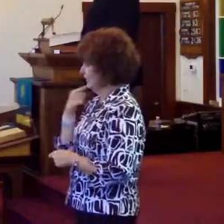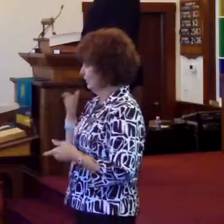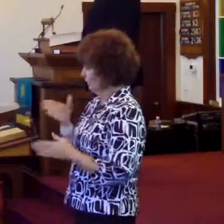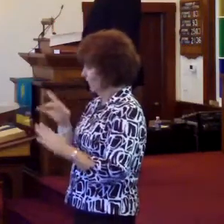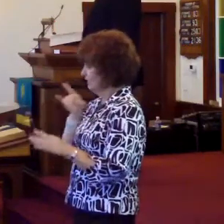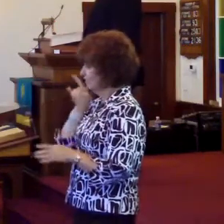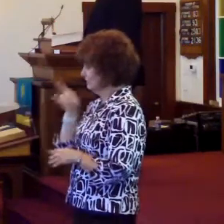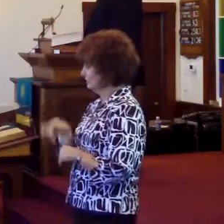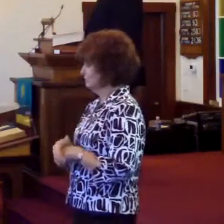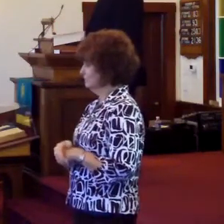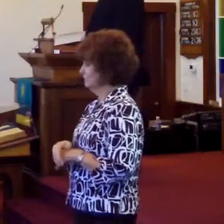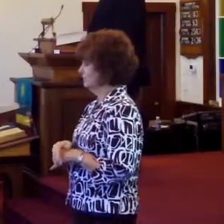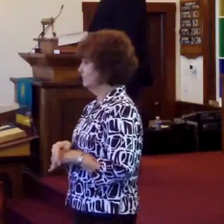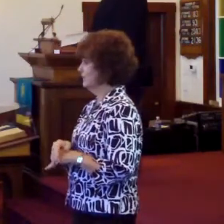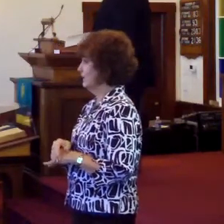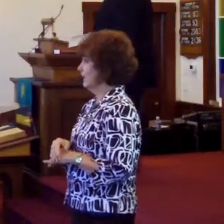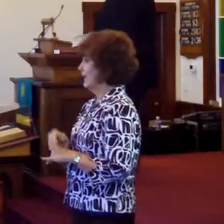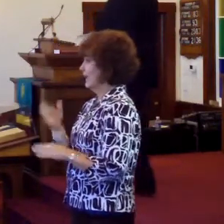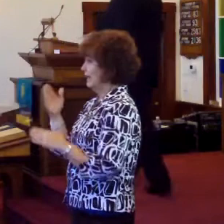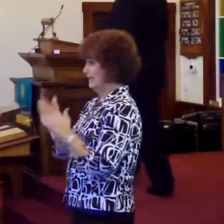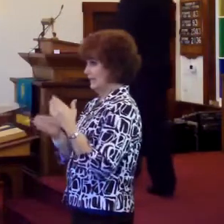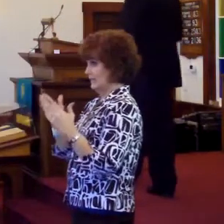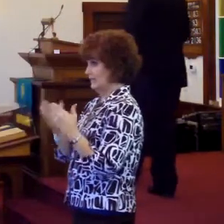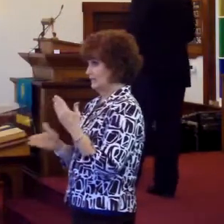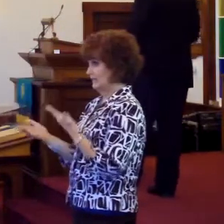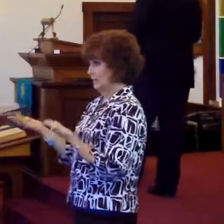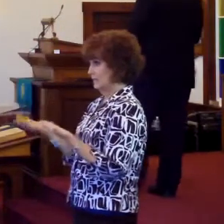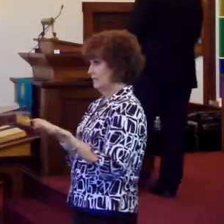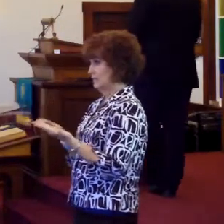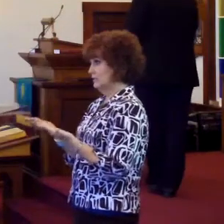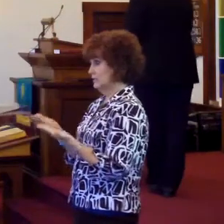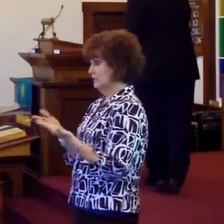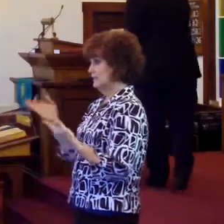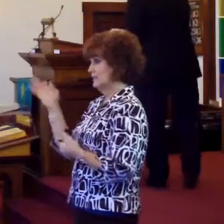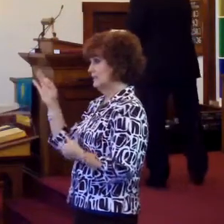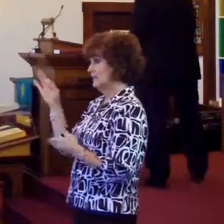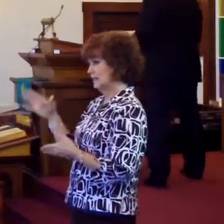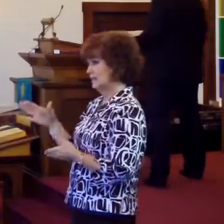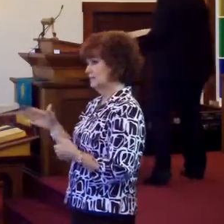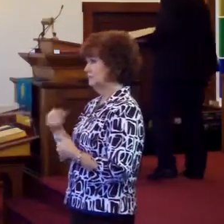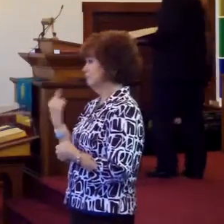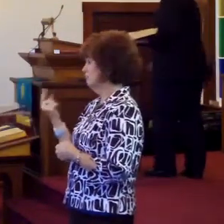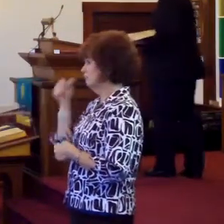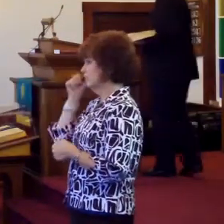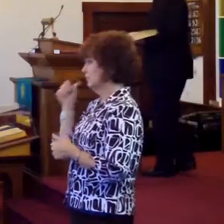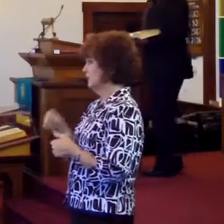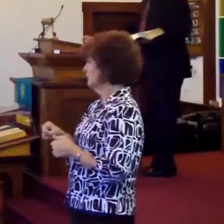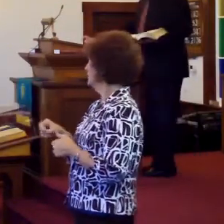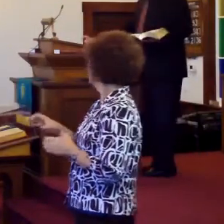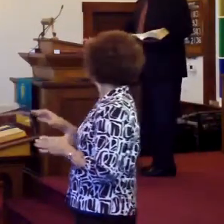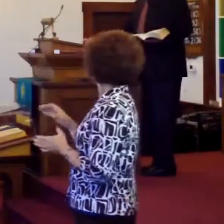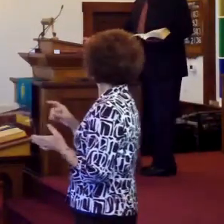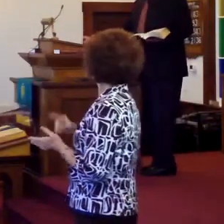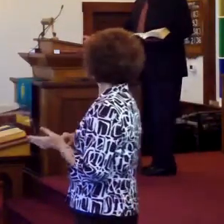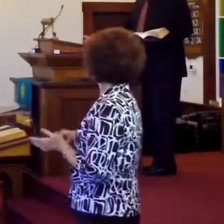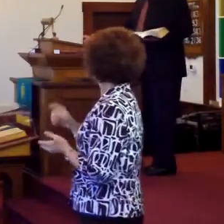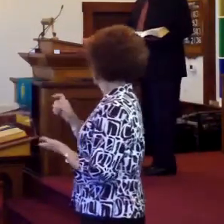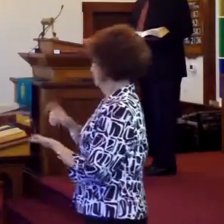the way it is. At the very end, the minister, I'll never forget, he started doing this.